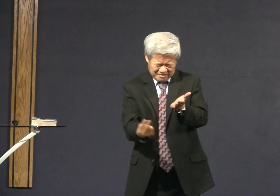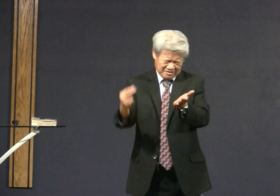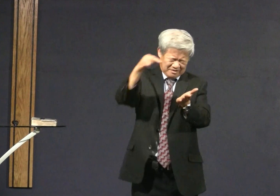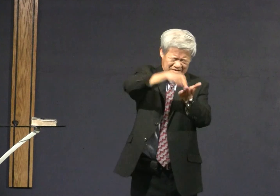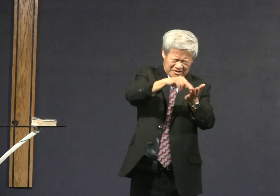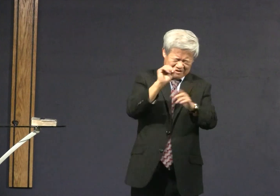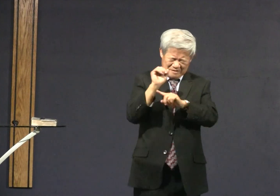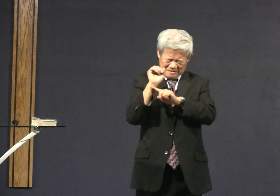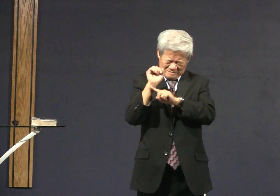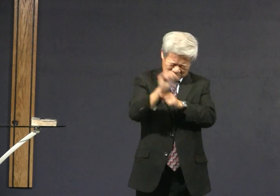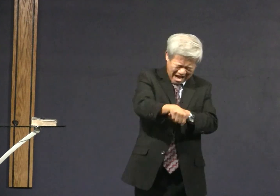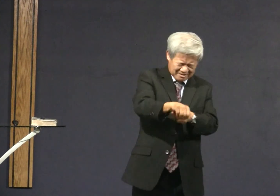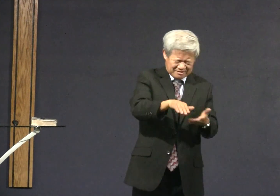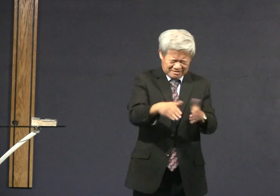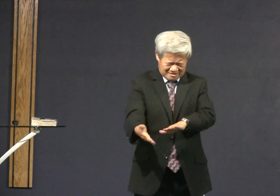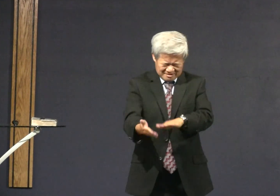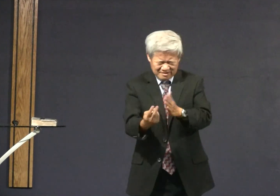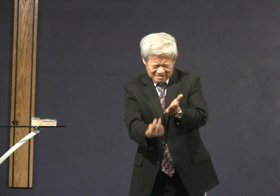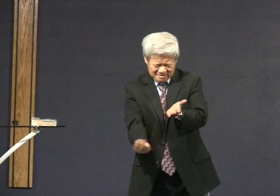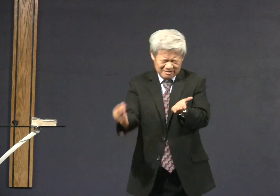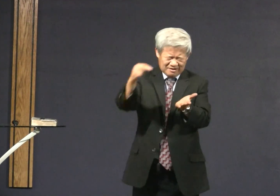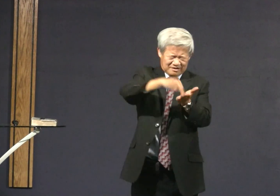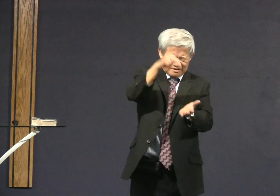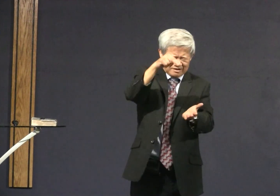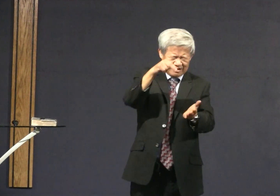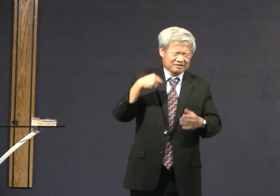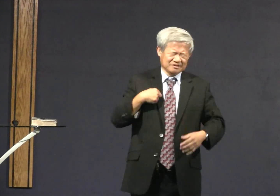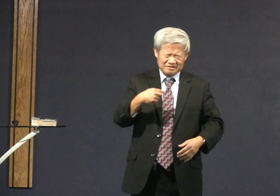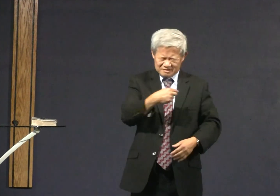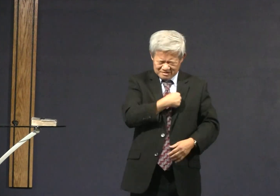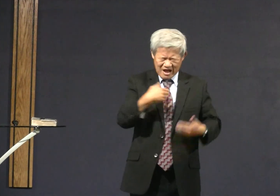because Jesus is alive. he has overcome death